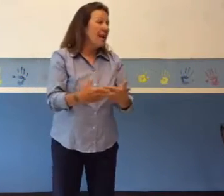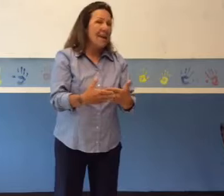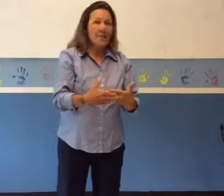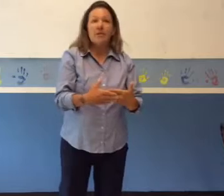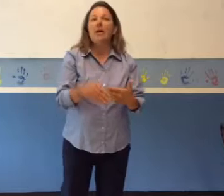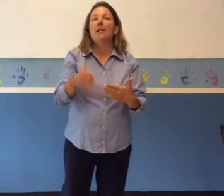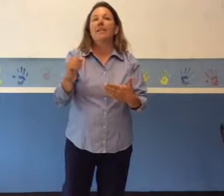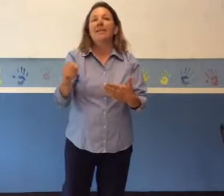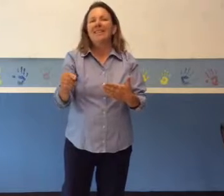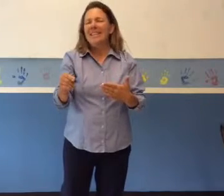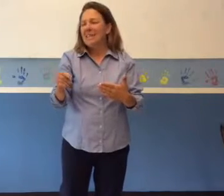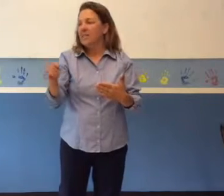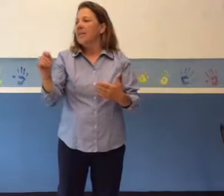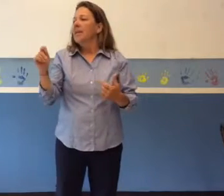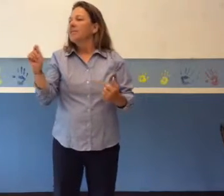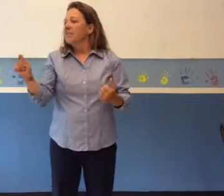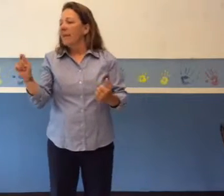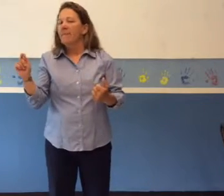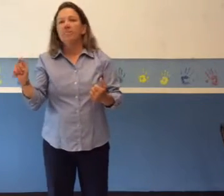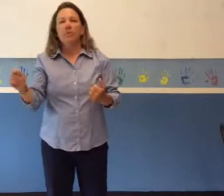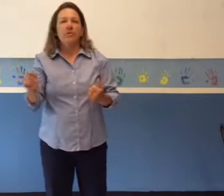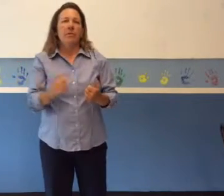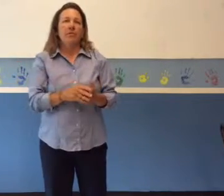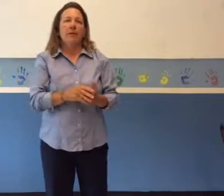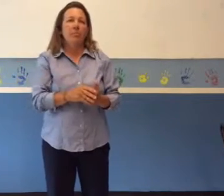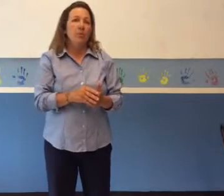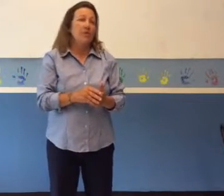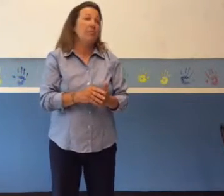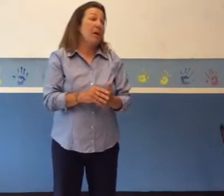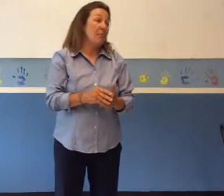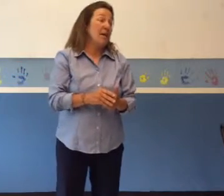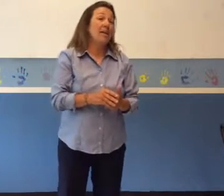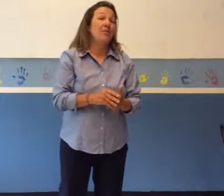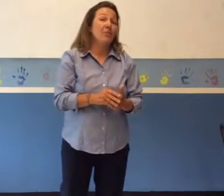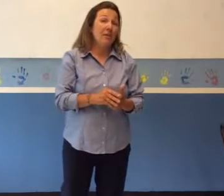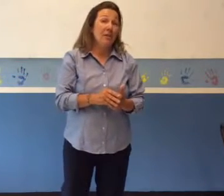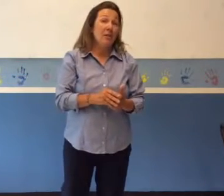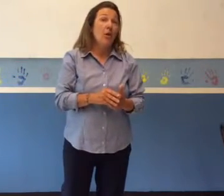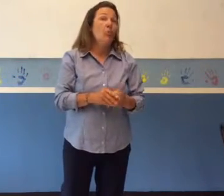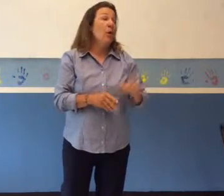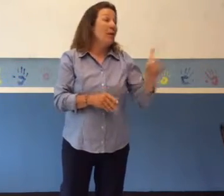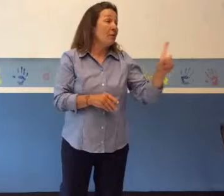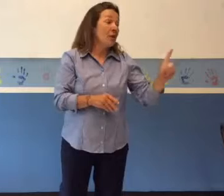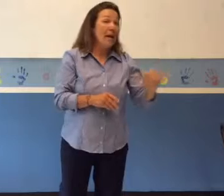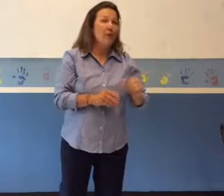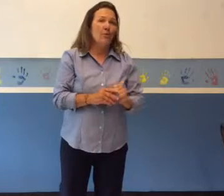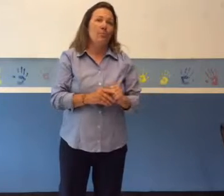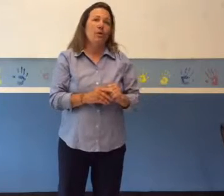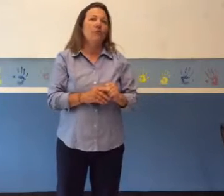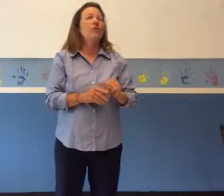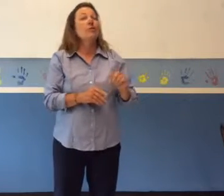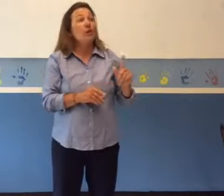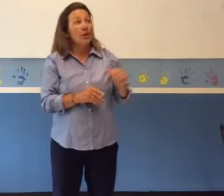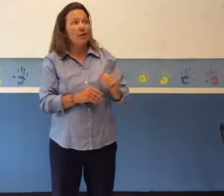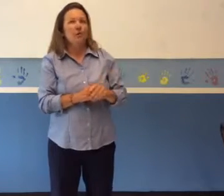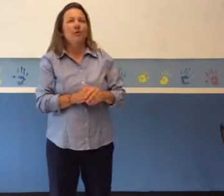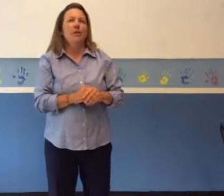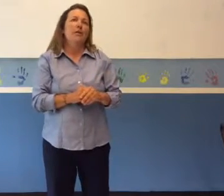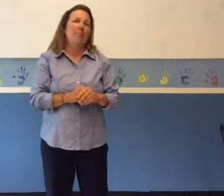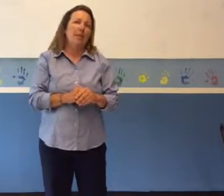gains of at least seven percentile points in mathematics and reading, while their counterparts, not included in the